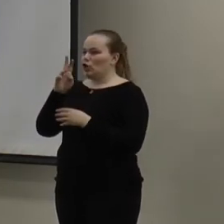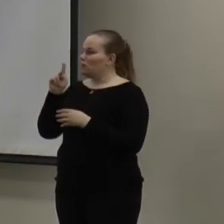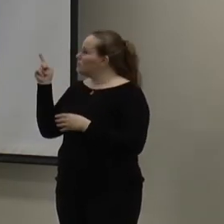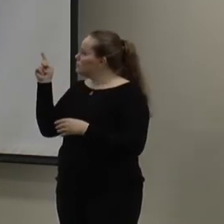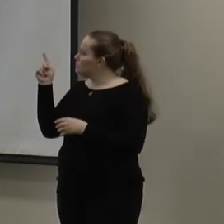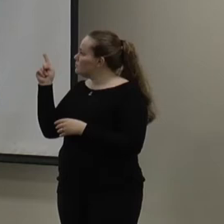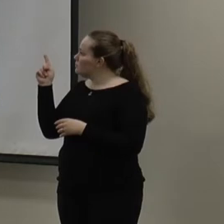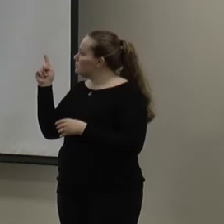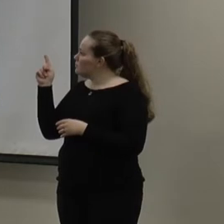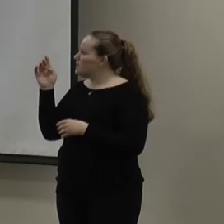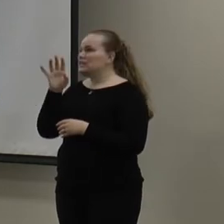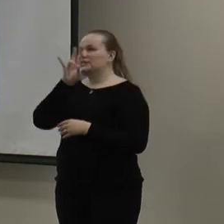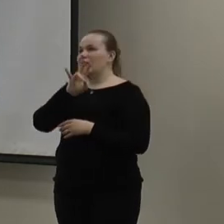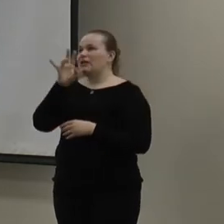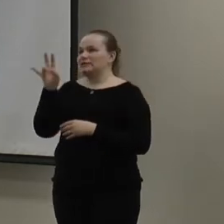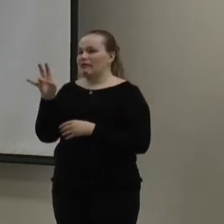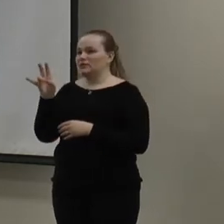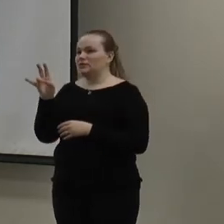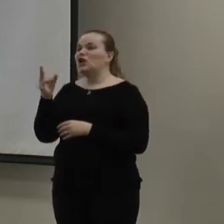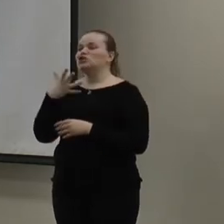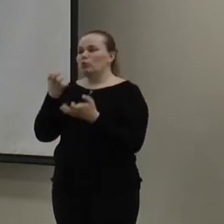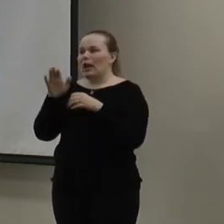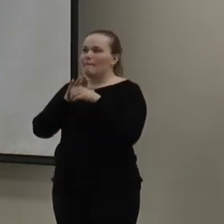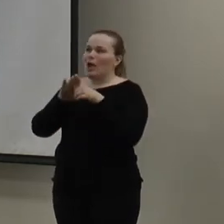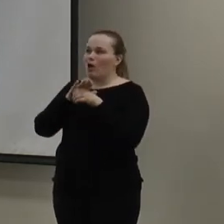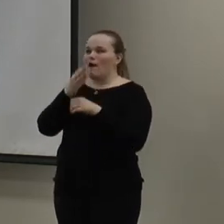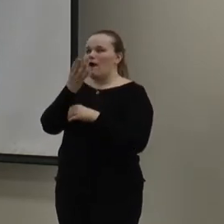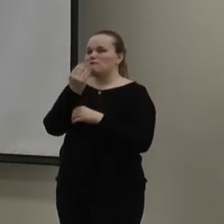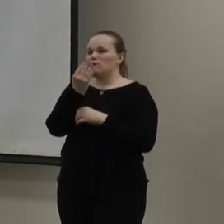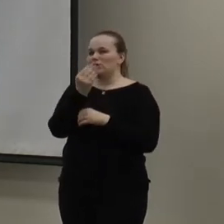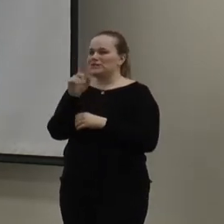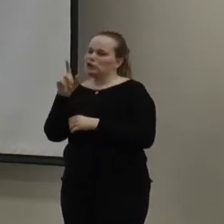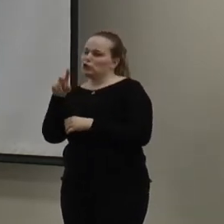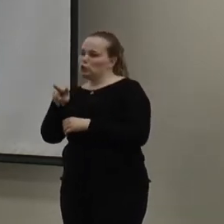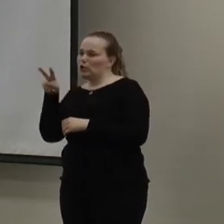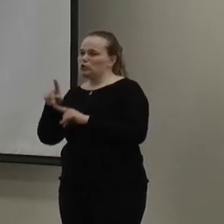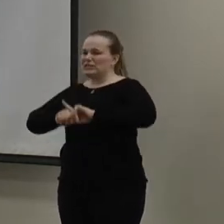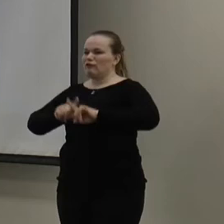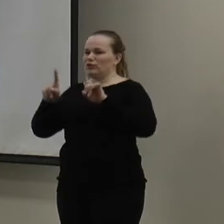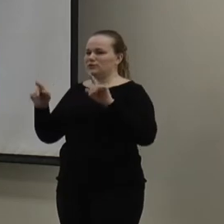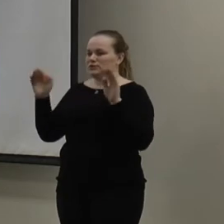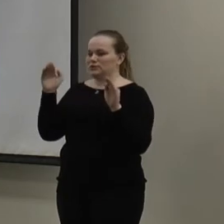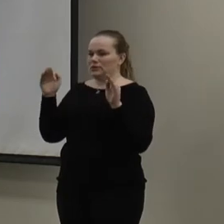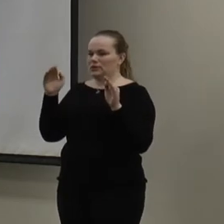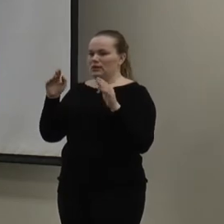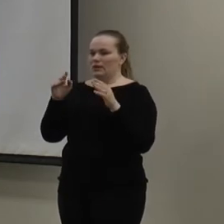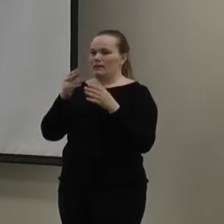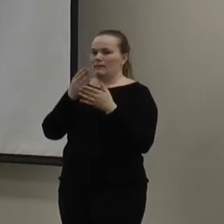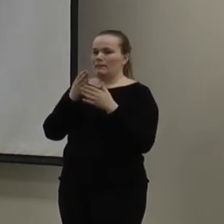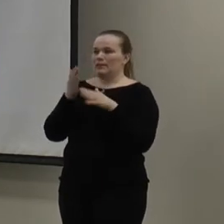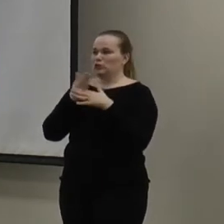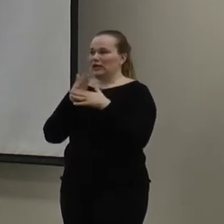I'm getting 77. So, you want about 14 to 22 degree difference between